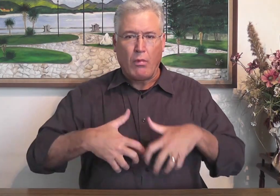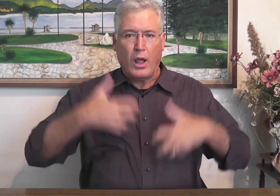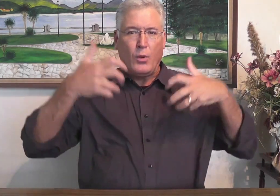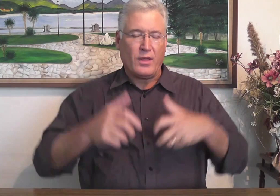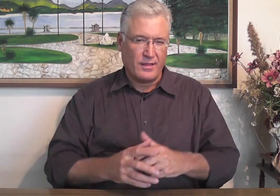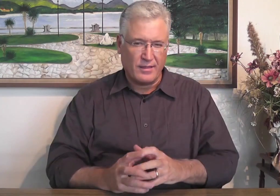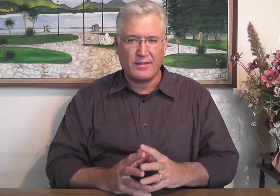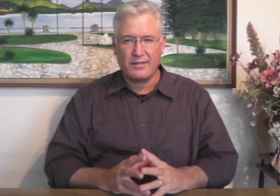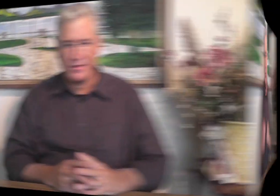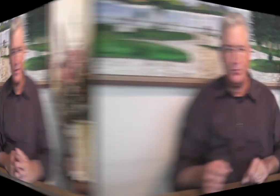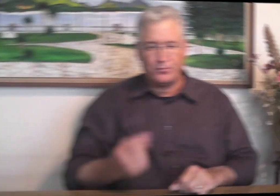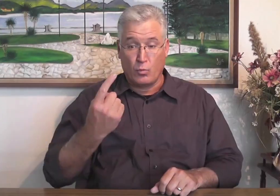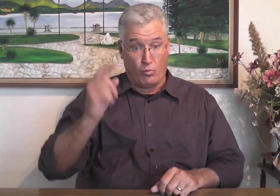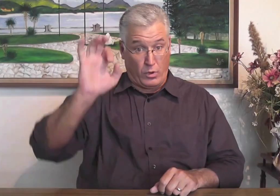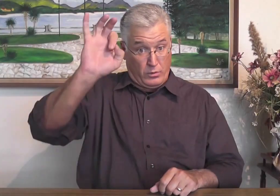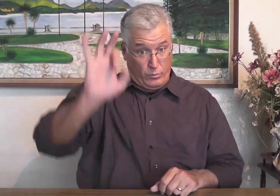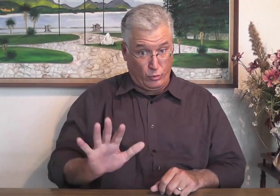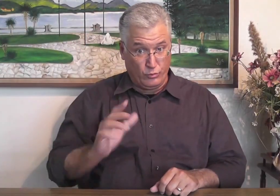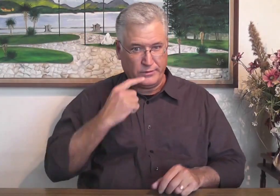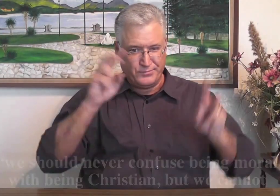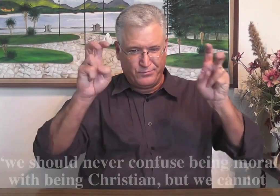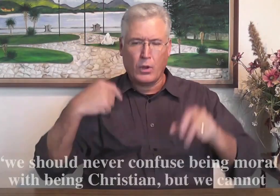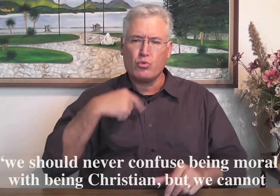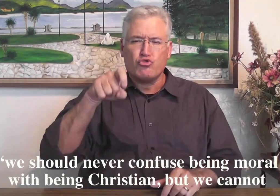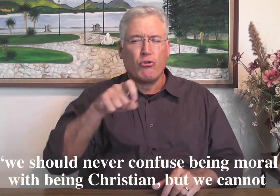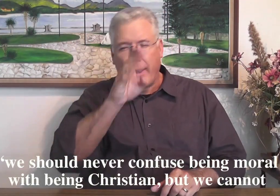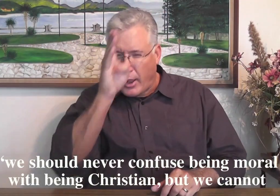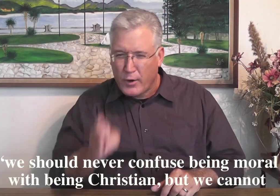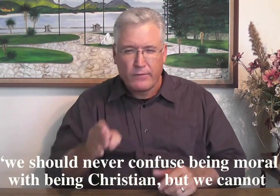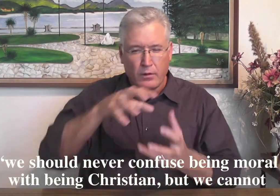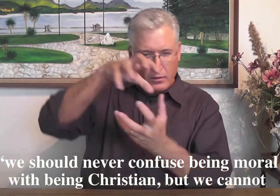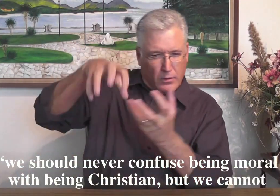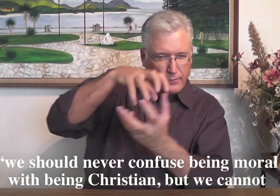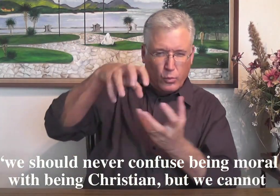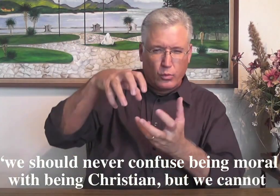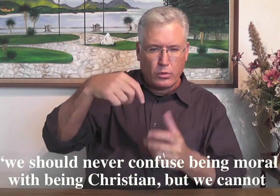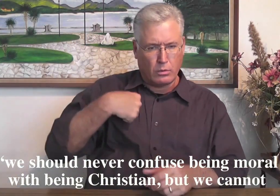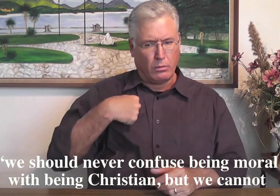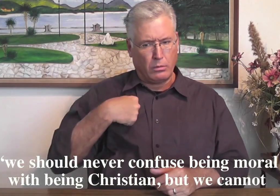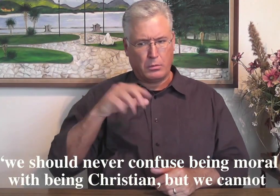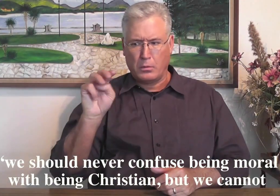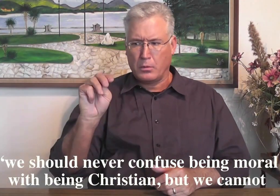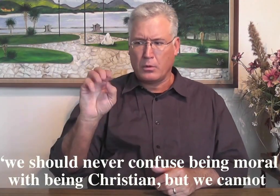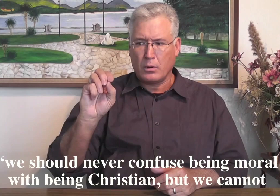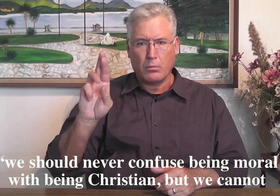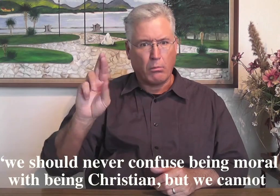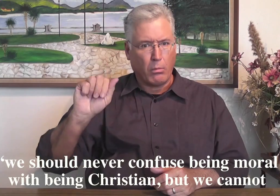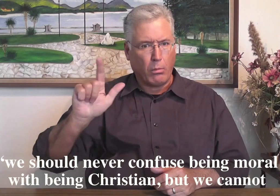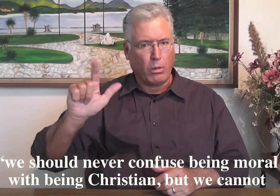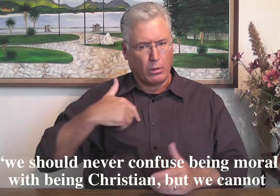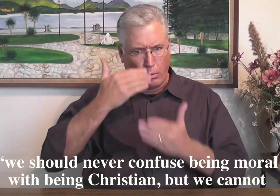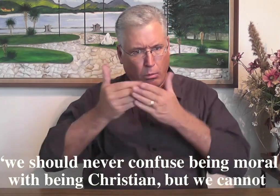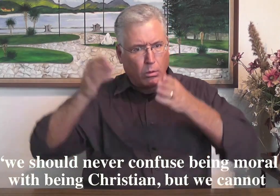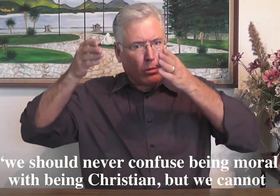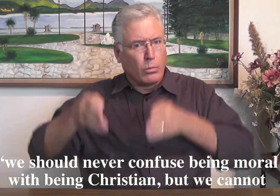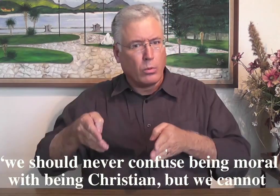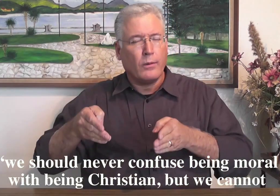angry and not let our anger be falsely kindled. A pastor once said that we should never confuse being